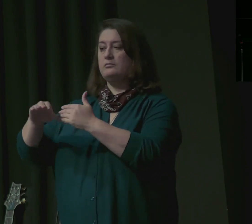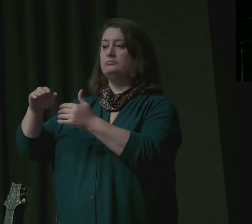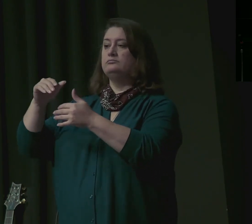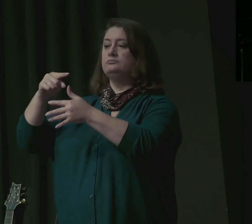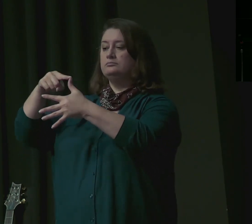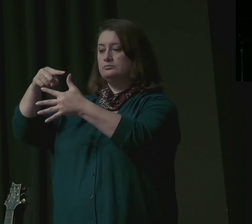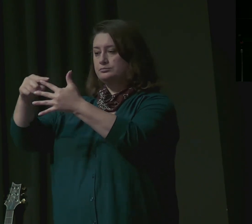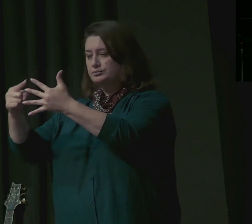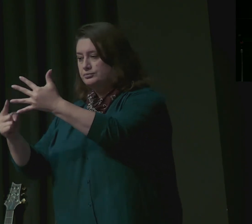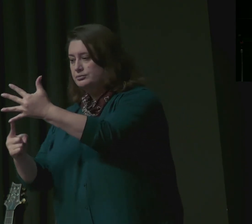did?